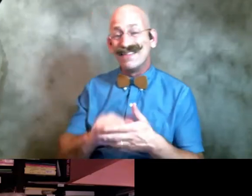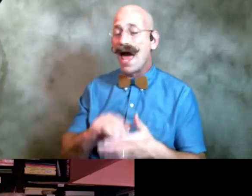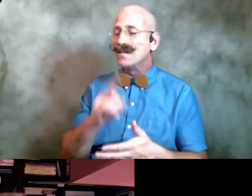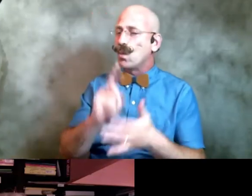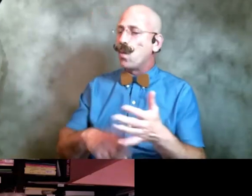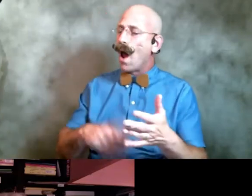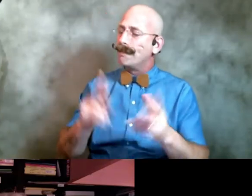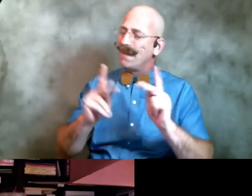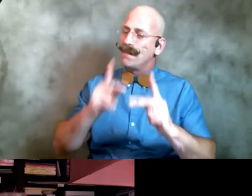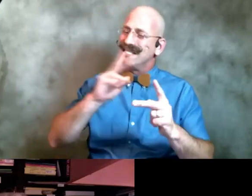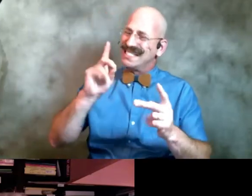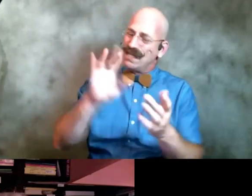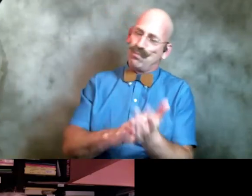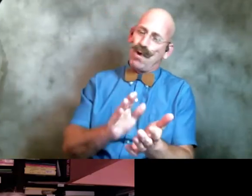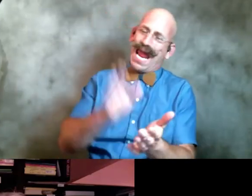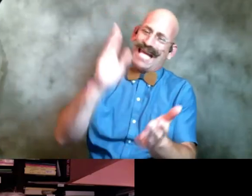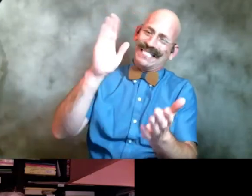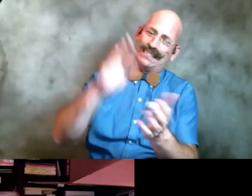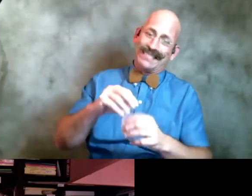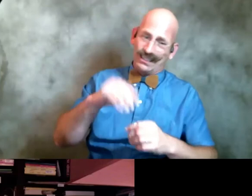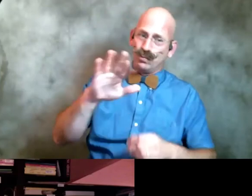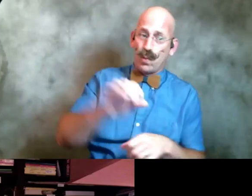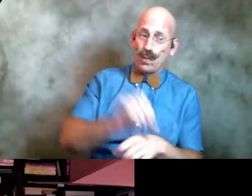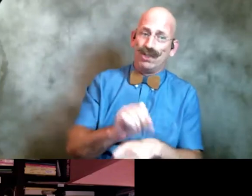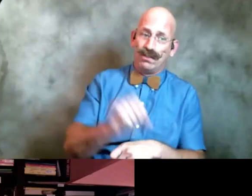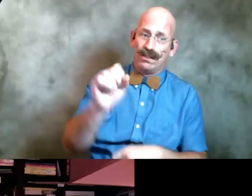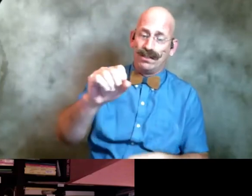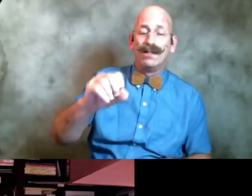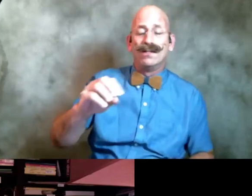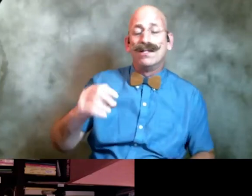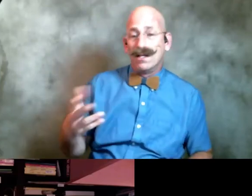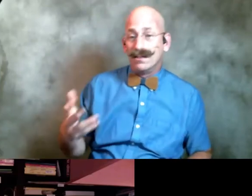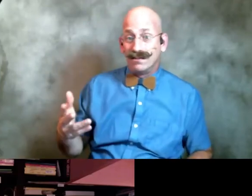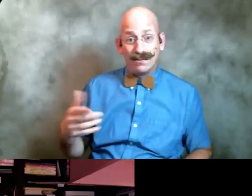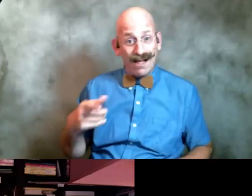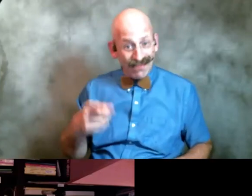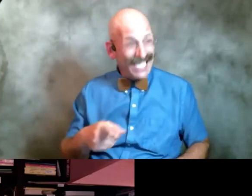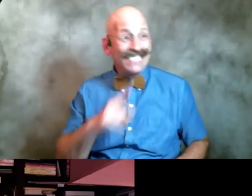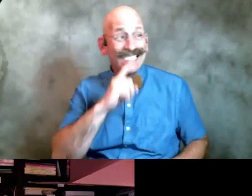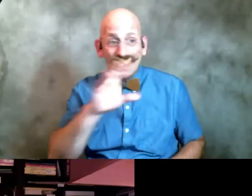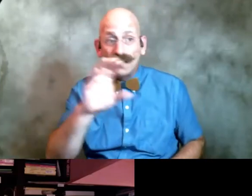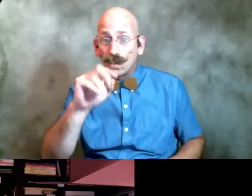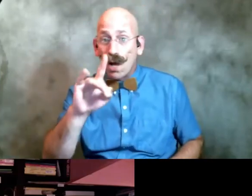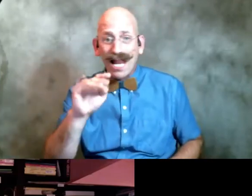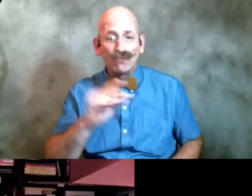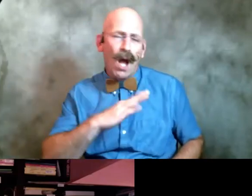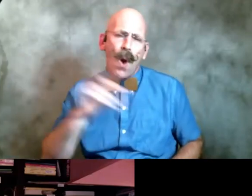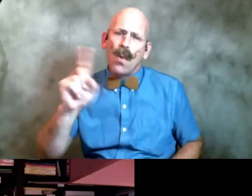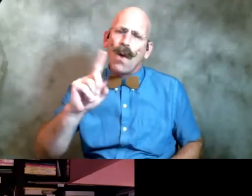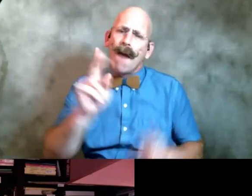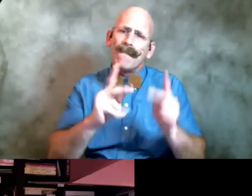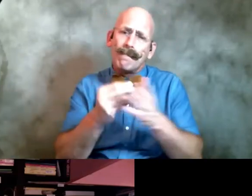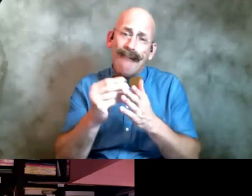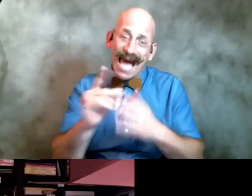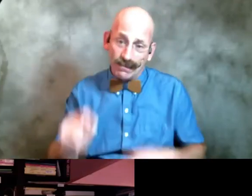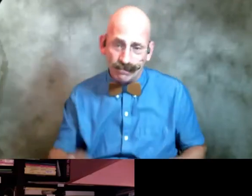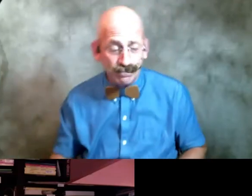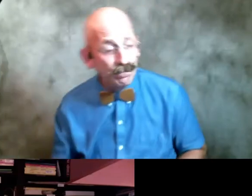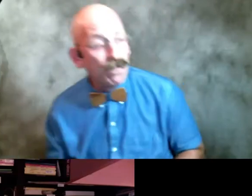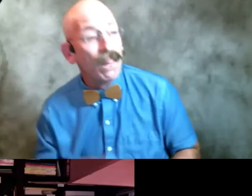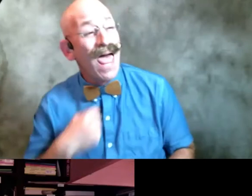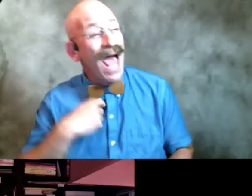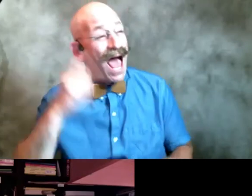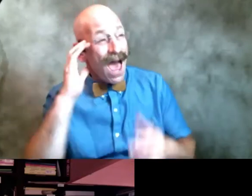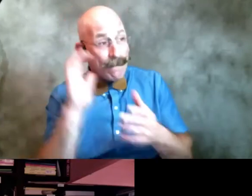a lot about it and i think is well set for it so uh this is a collection where where can people get this um i believe